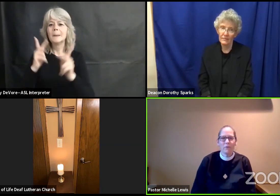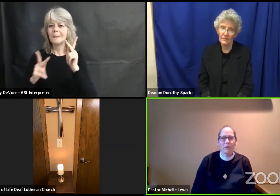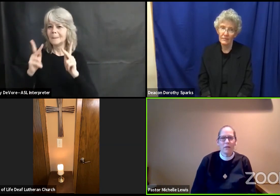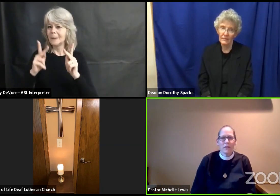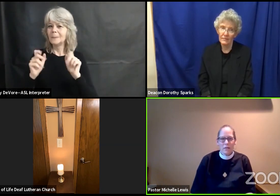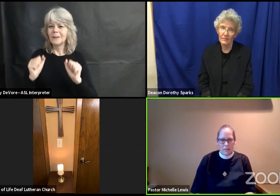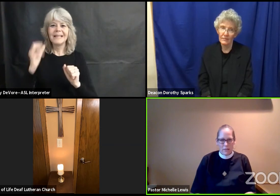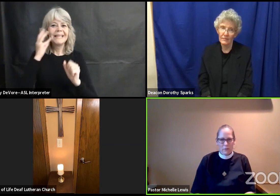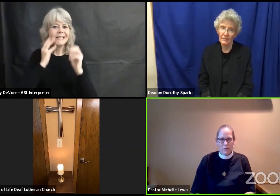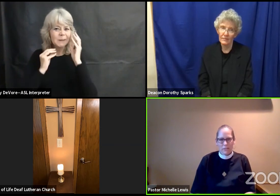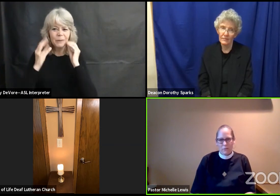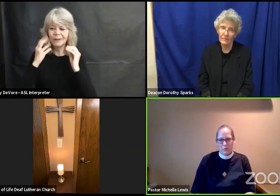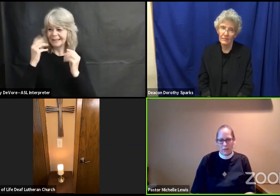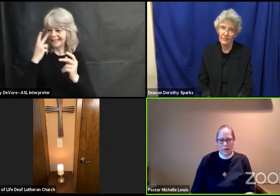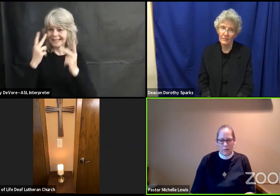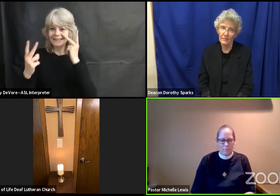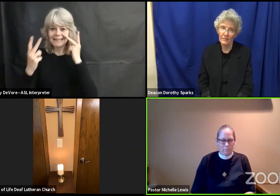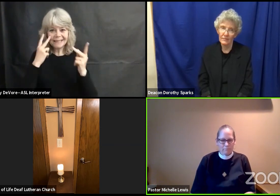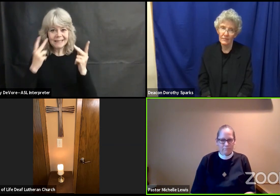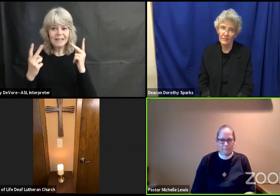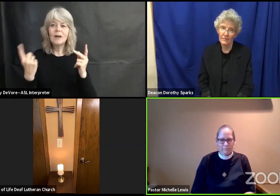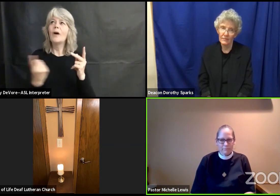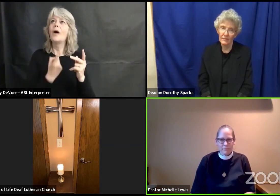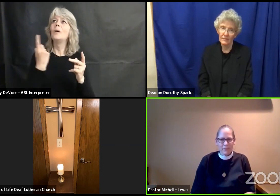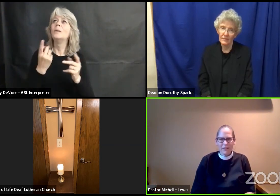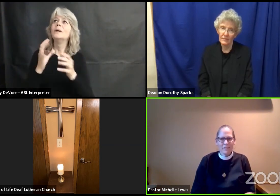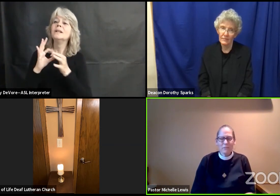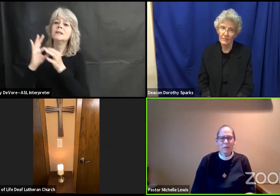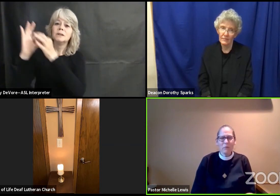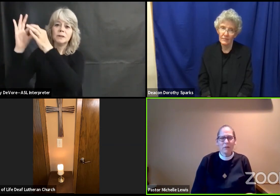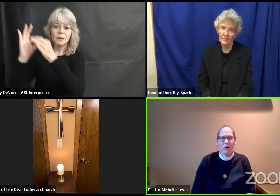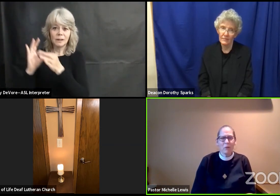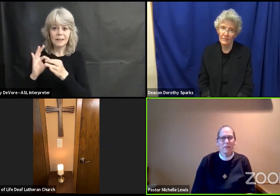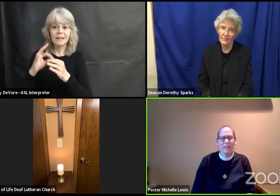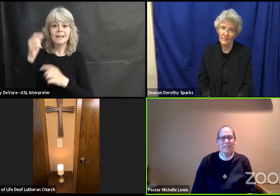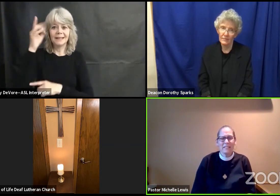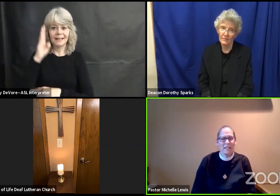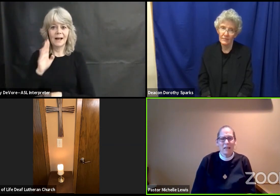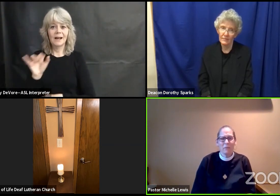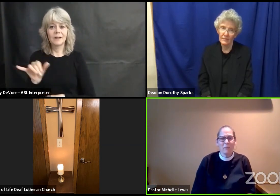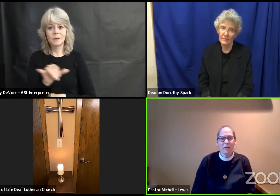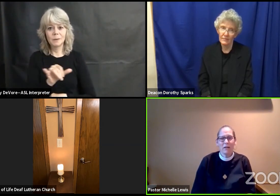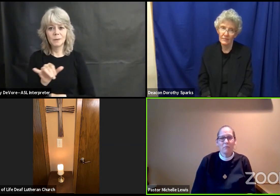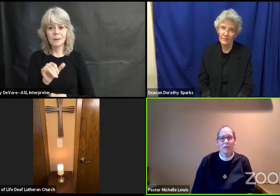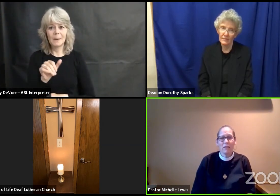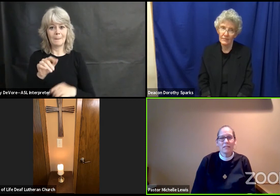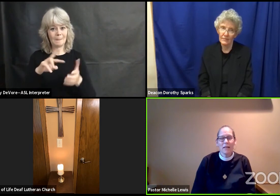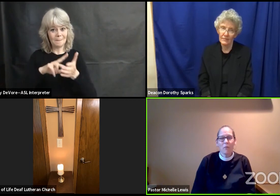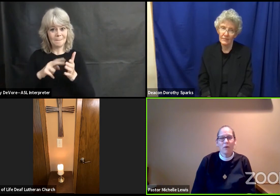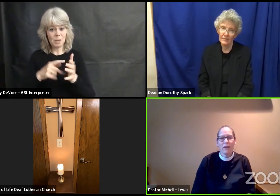unity with God it doesn't mean we'd all be the same it means that we